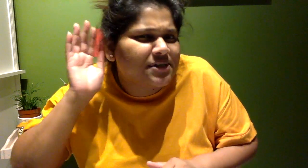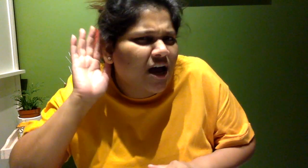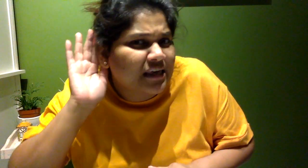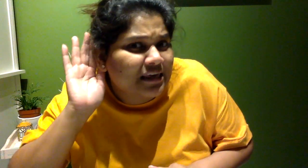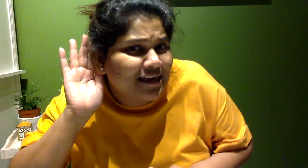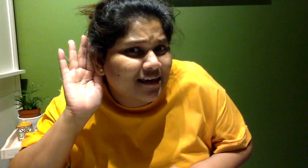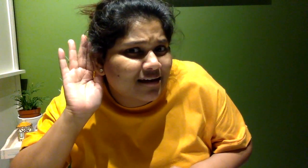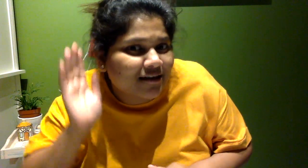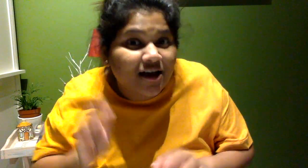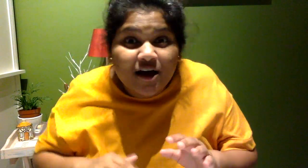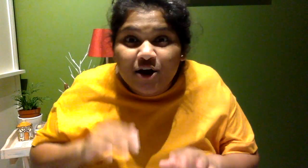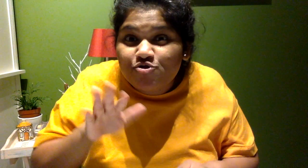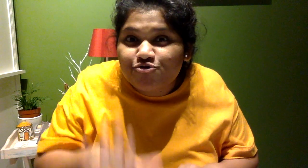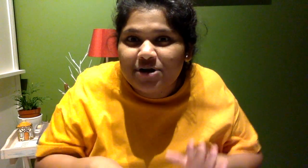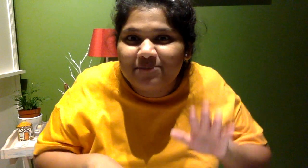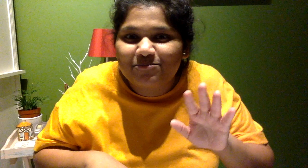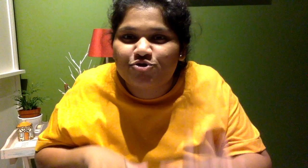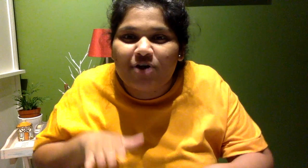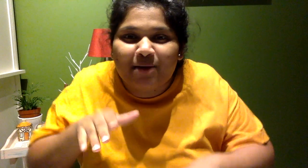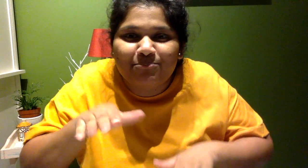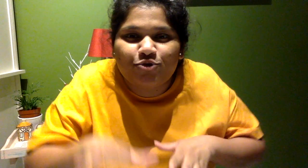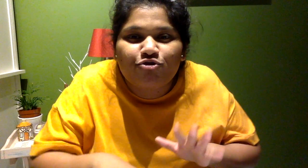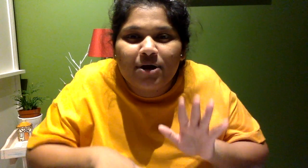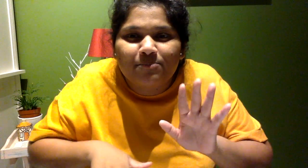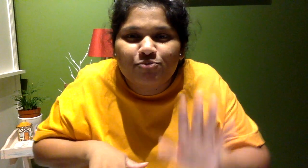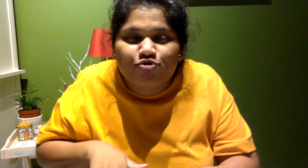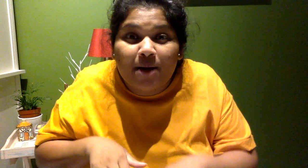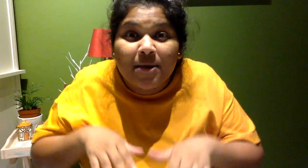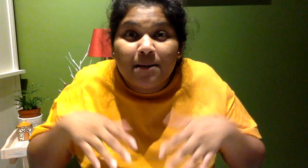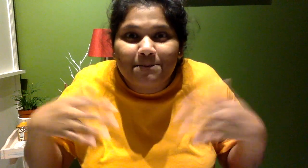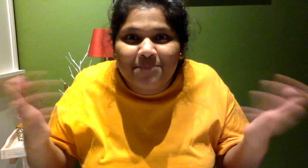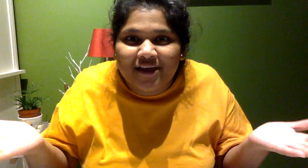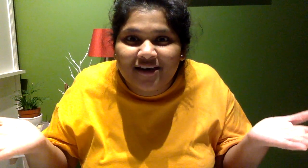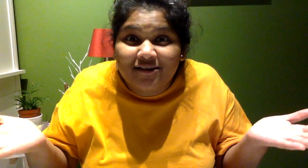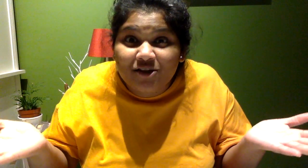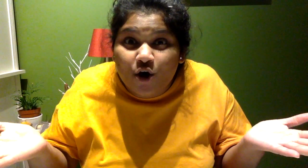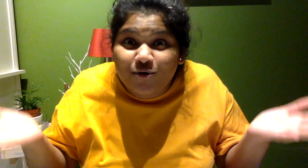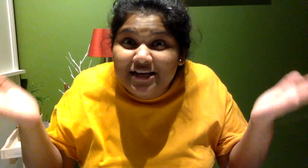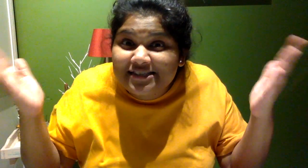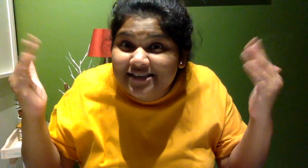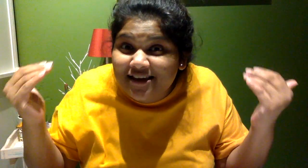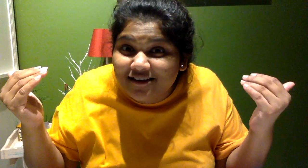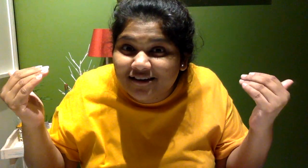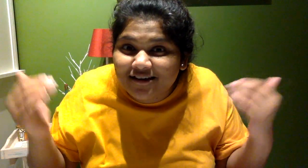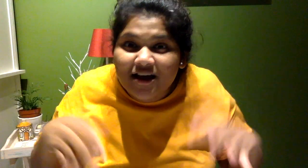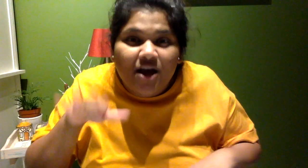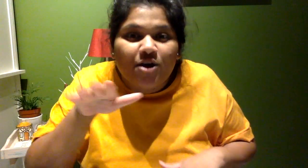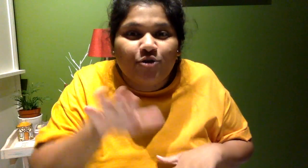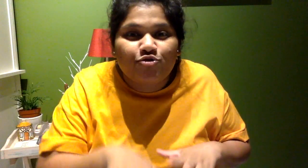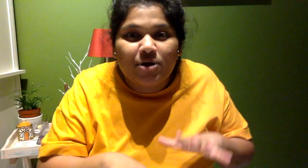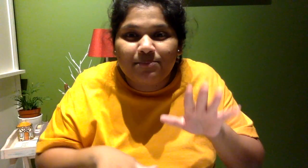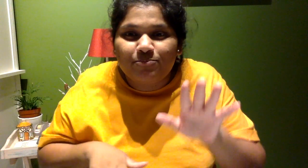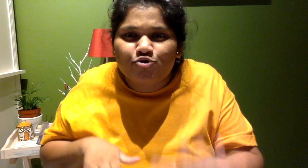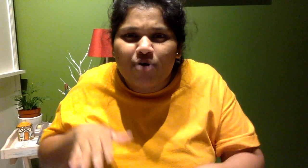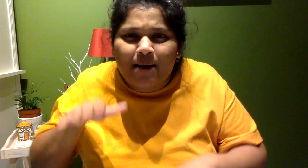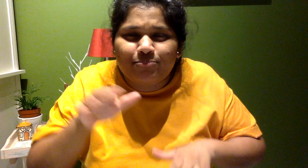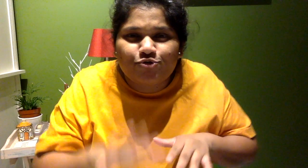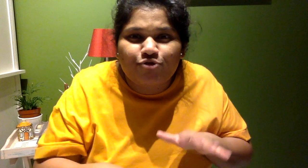I hear. Trip, trap, trip, trap, middle goat is near. Trip, trap, trip,